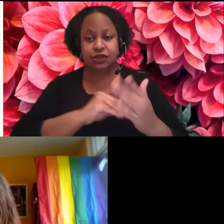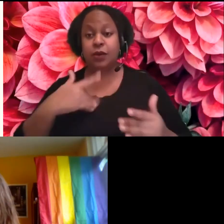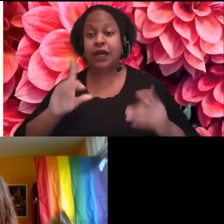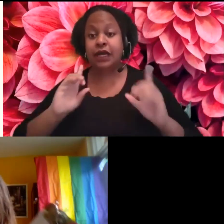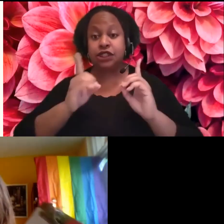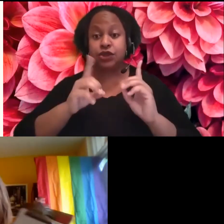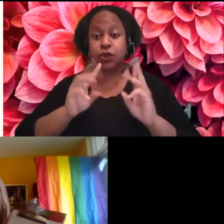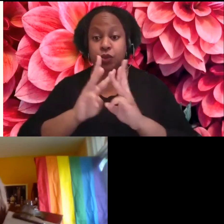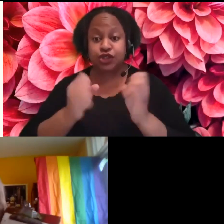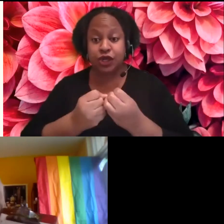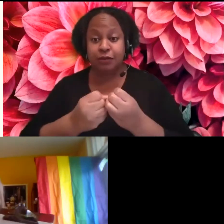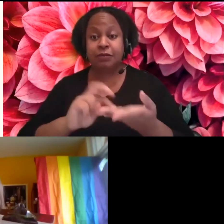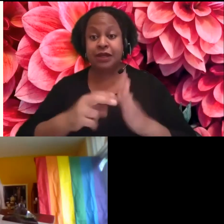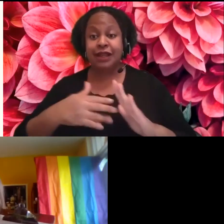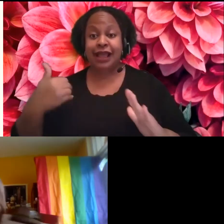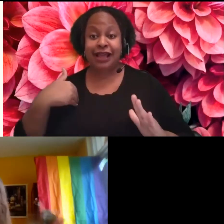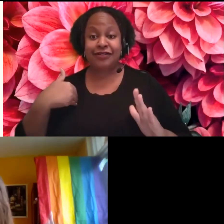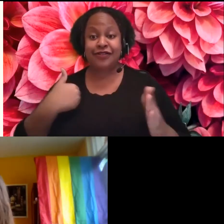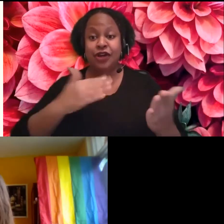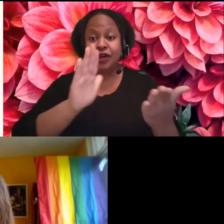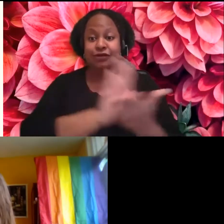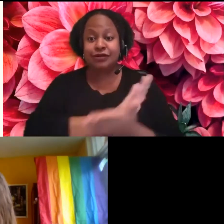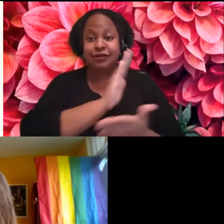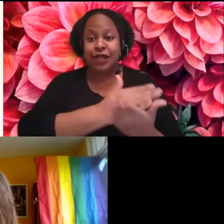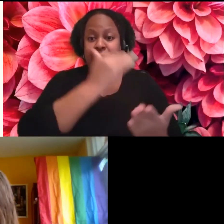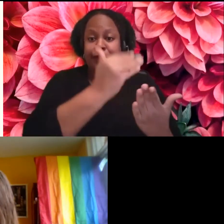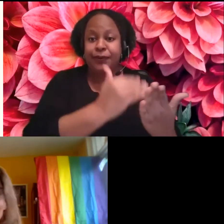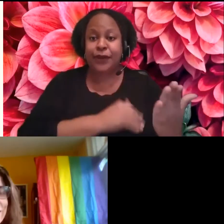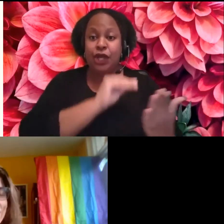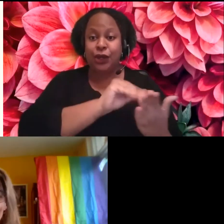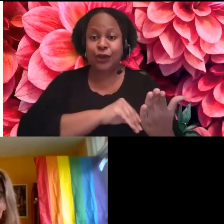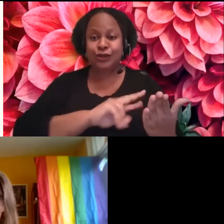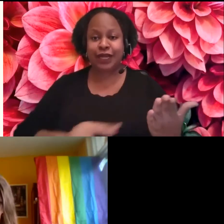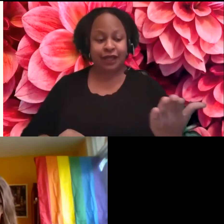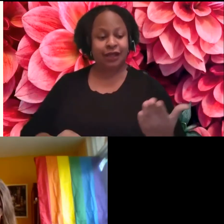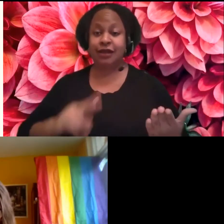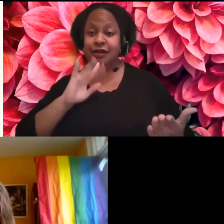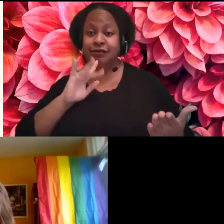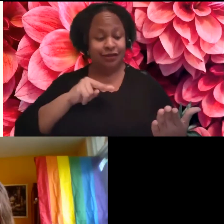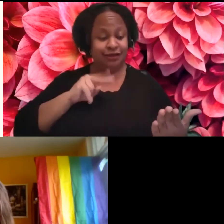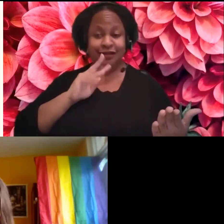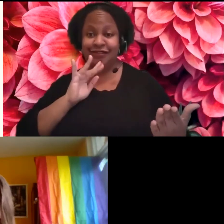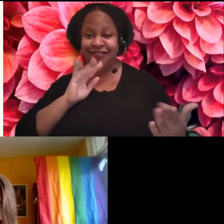workshop, so I have physical notes in front of me. Um,